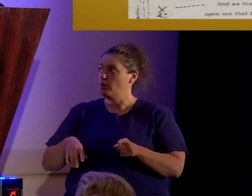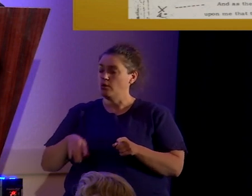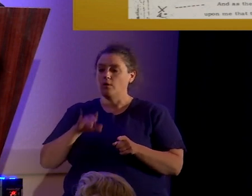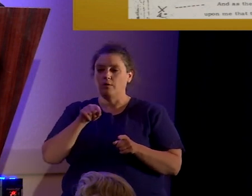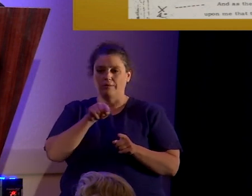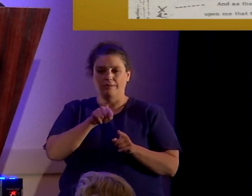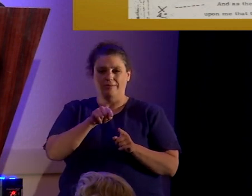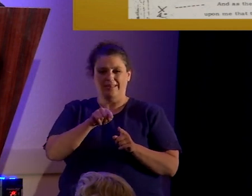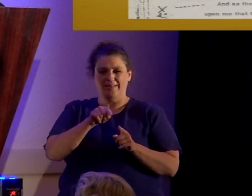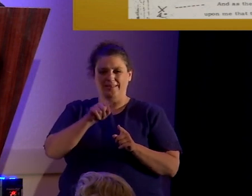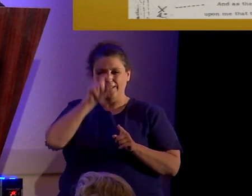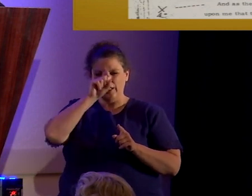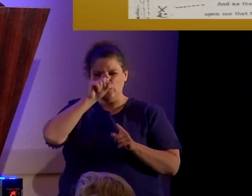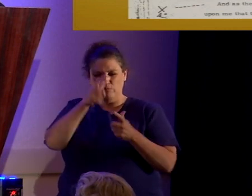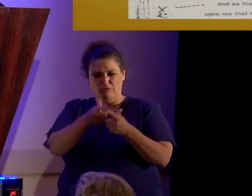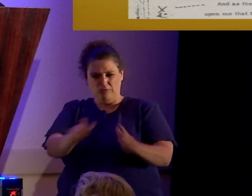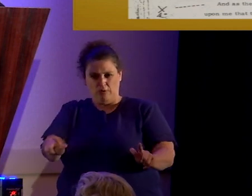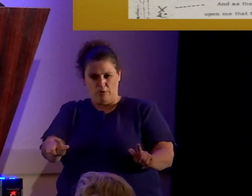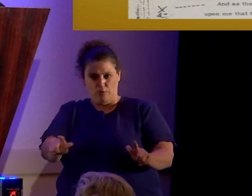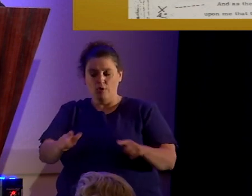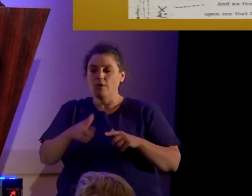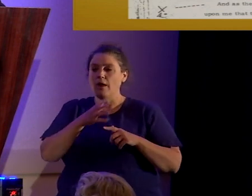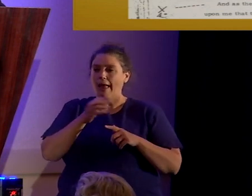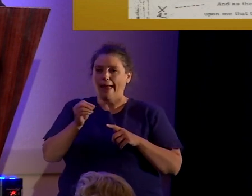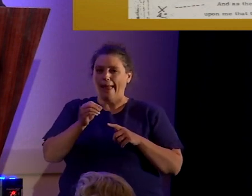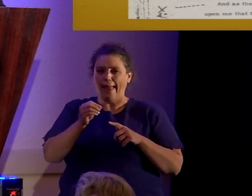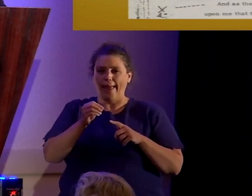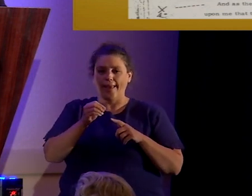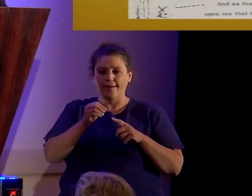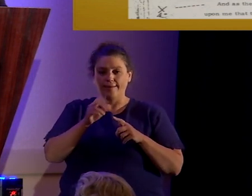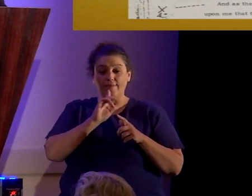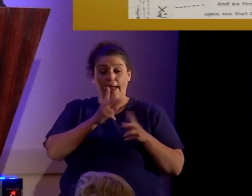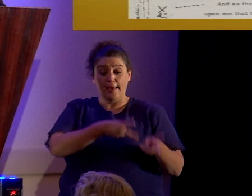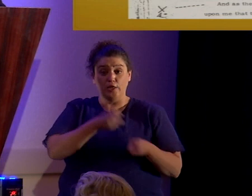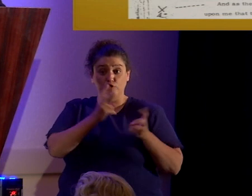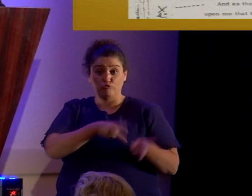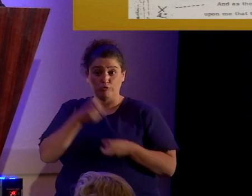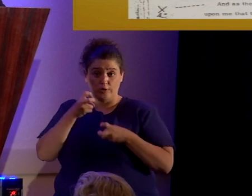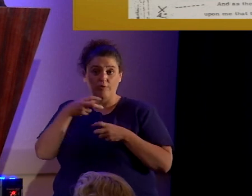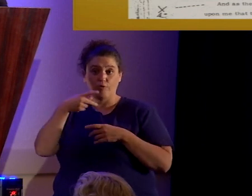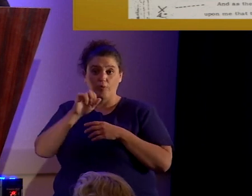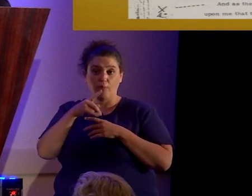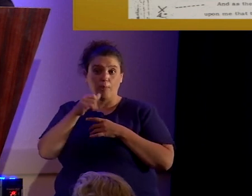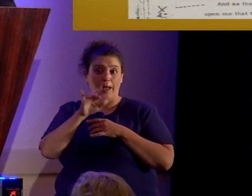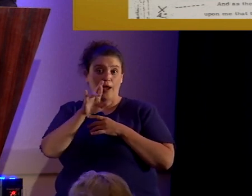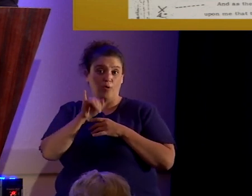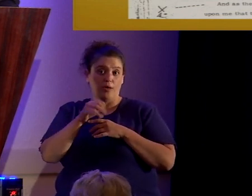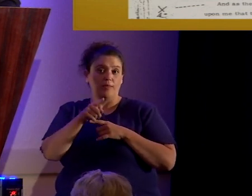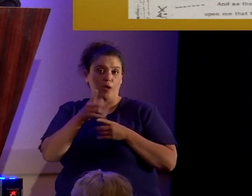alphabet and grammar, and in turn to the papyri that were lost.